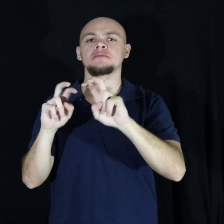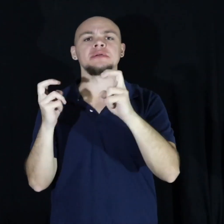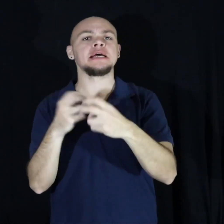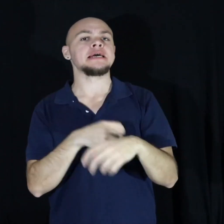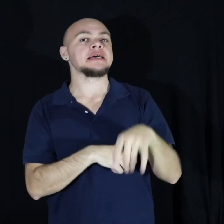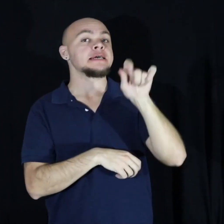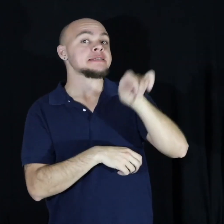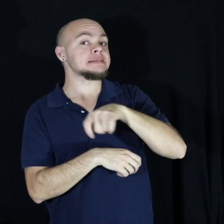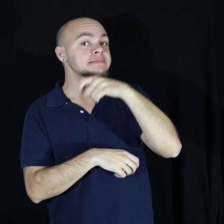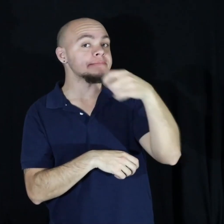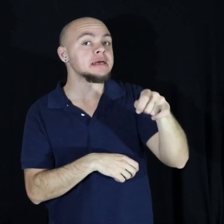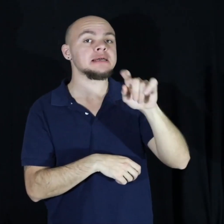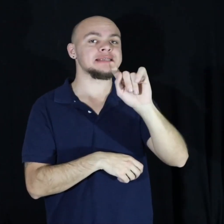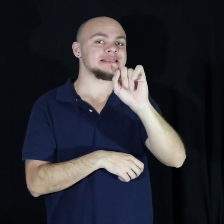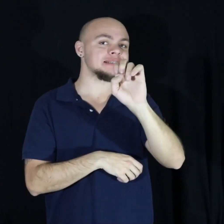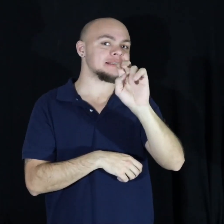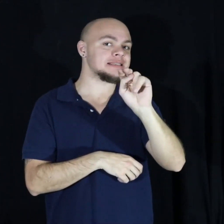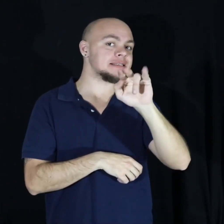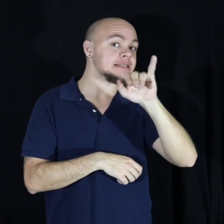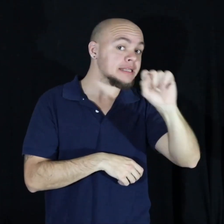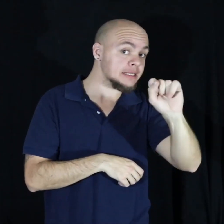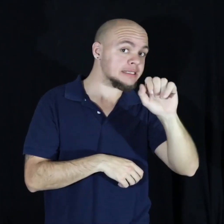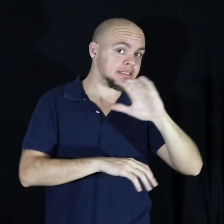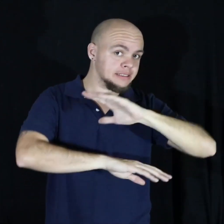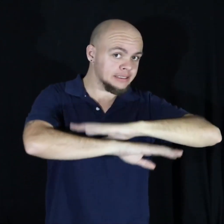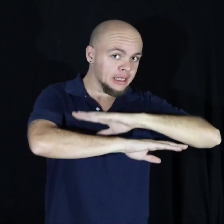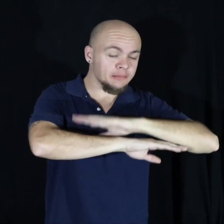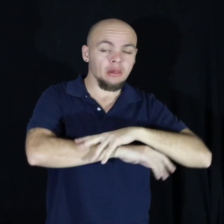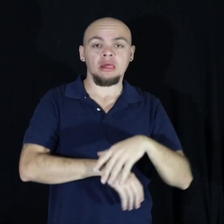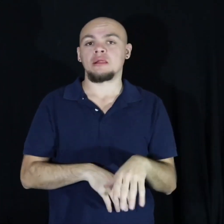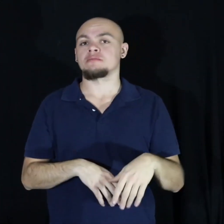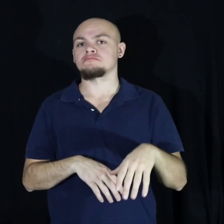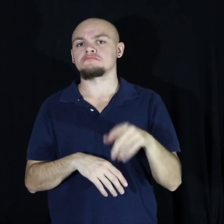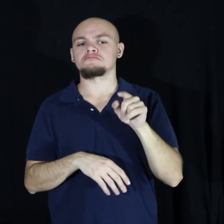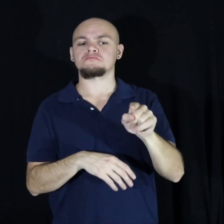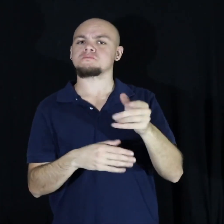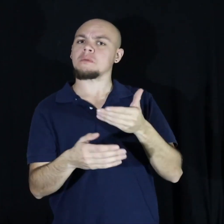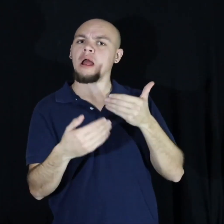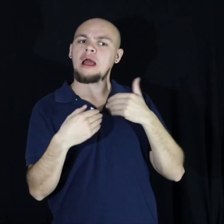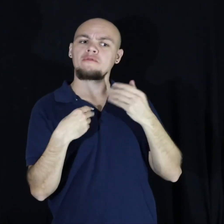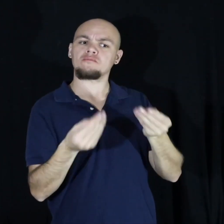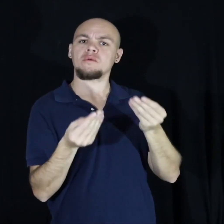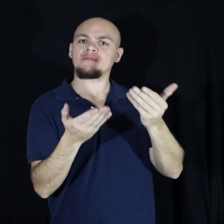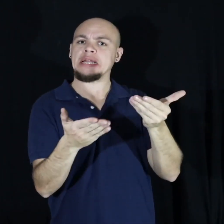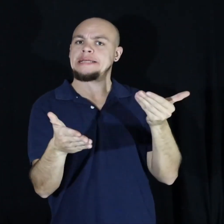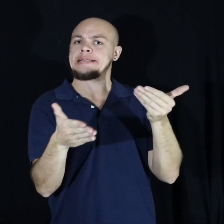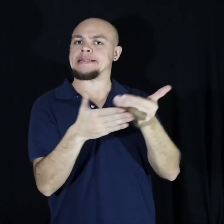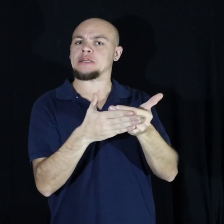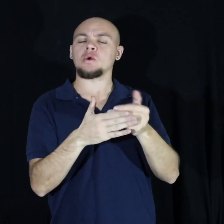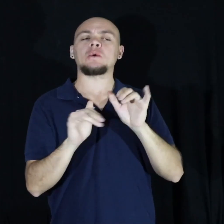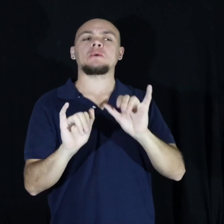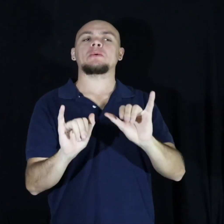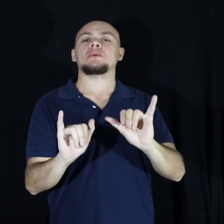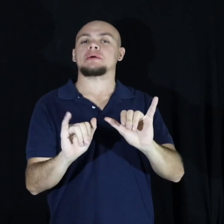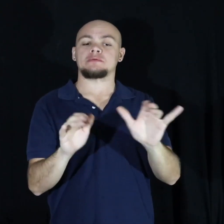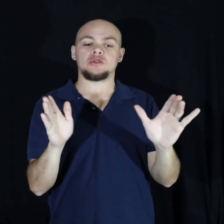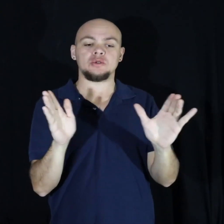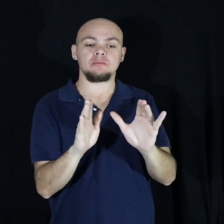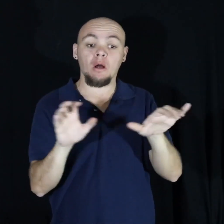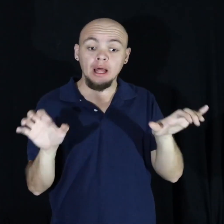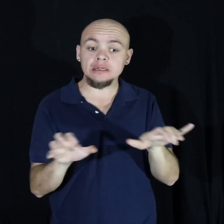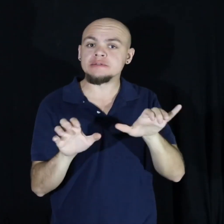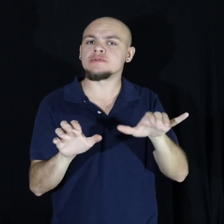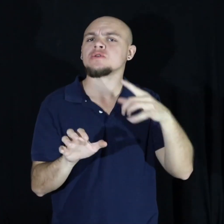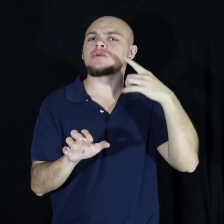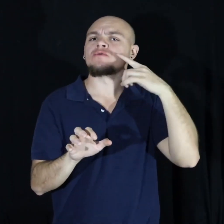table and squash will also be provided near this coffee shop it is a small activity one can do